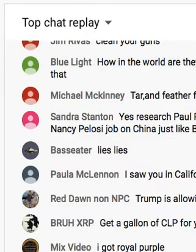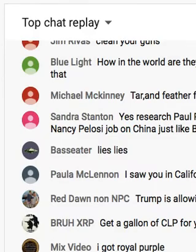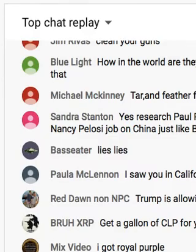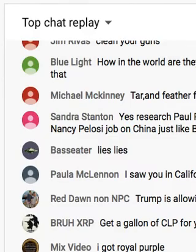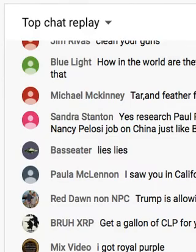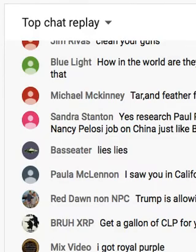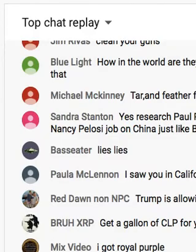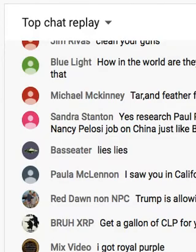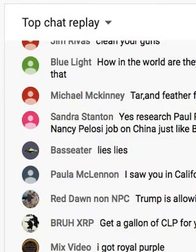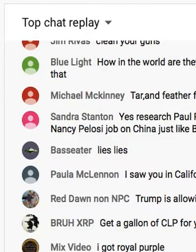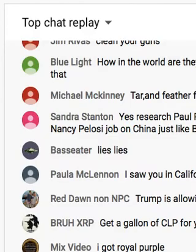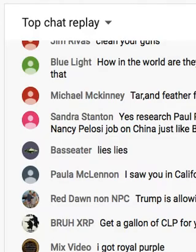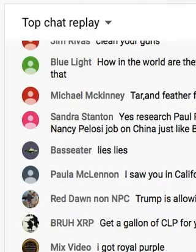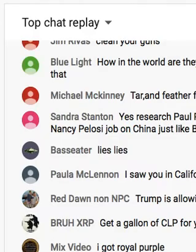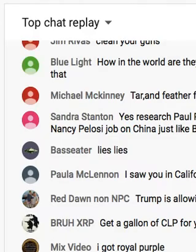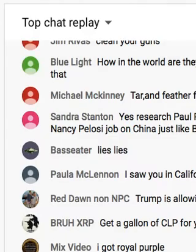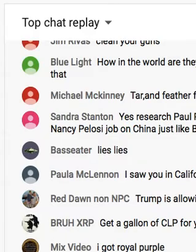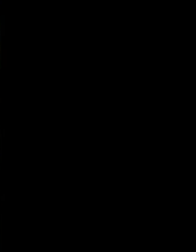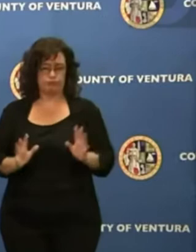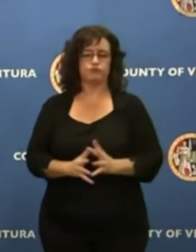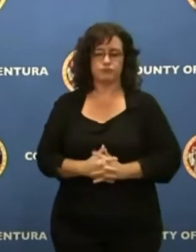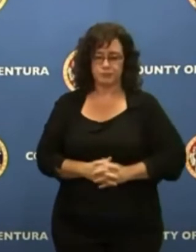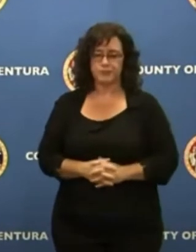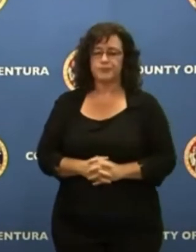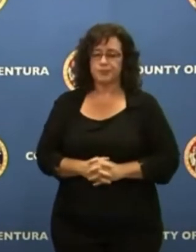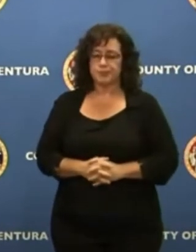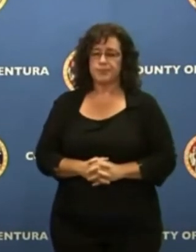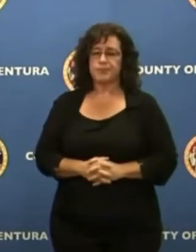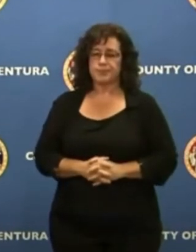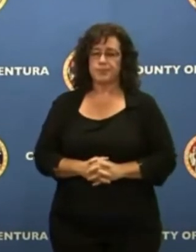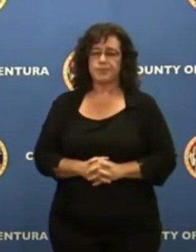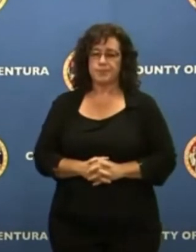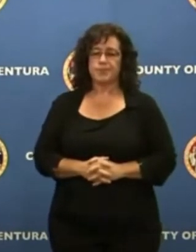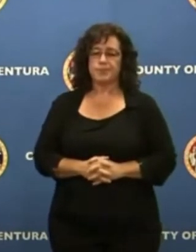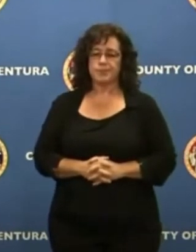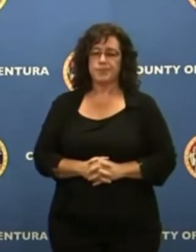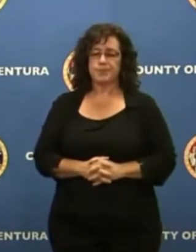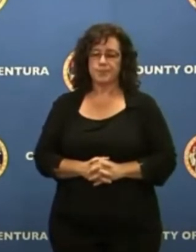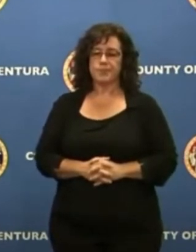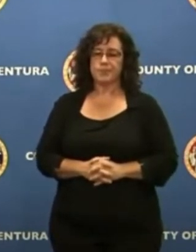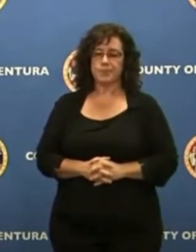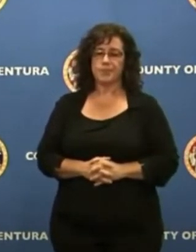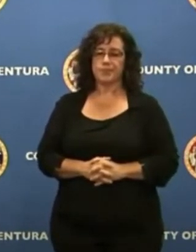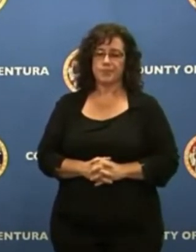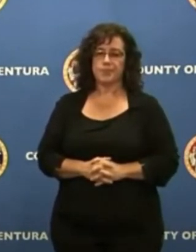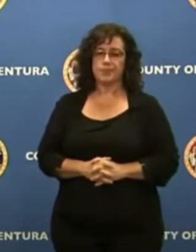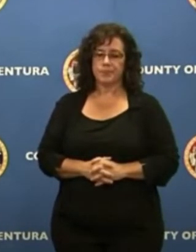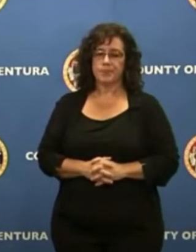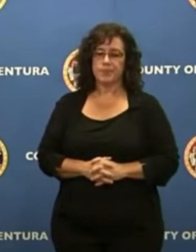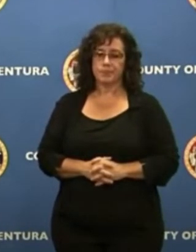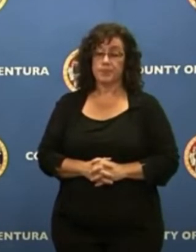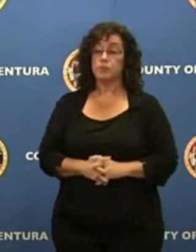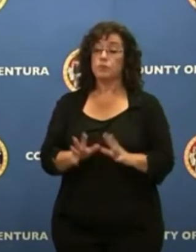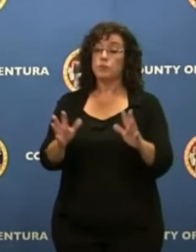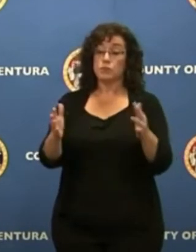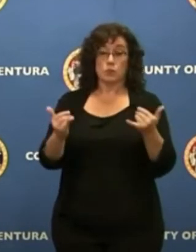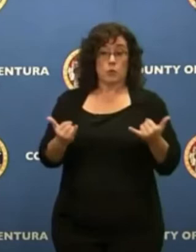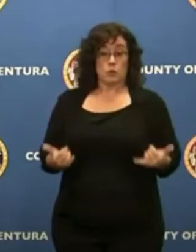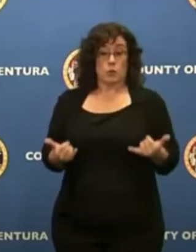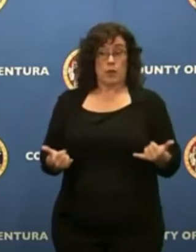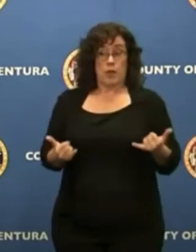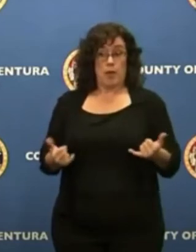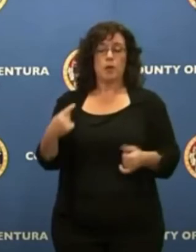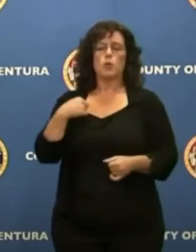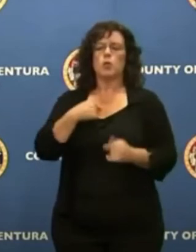We are beginning a program today, and it's a pilot program, which will certainly